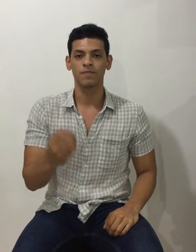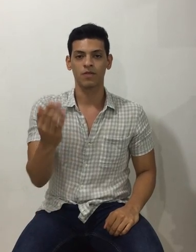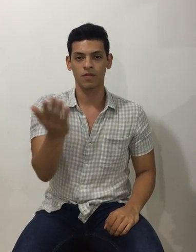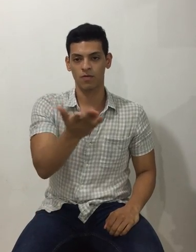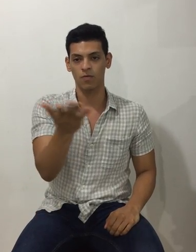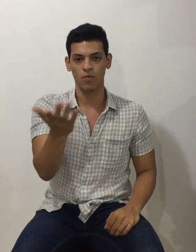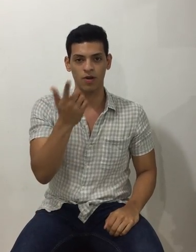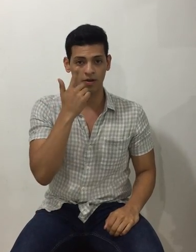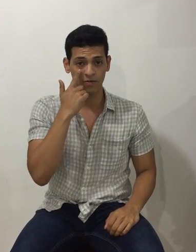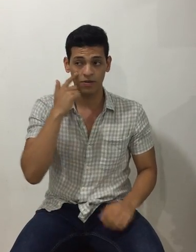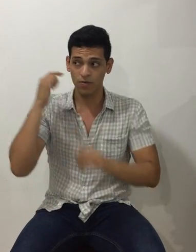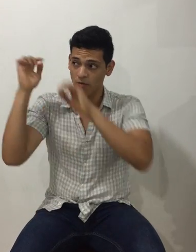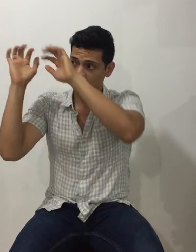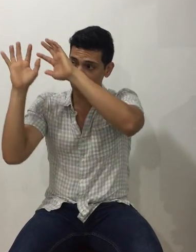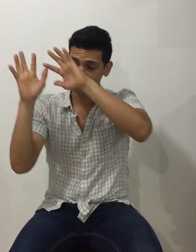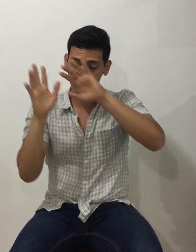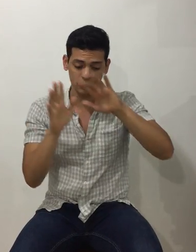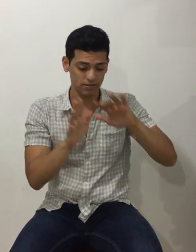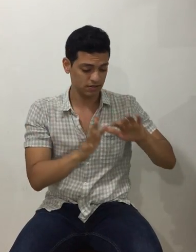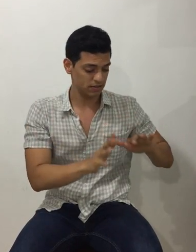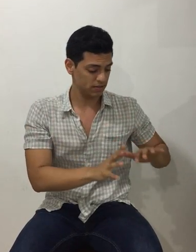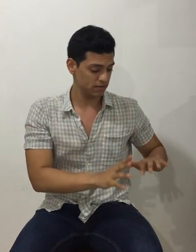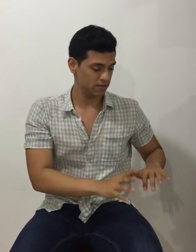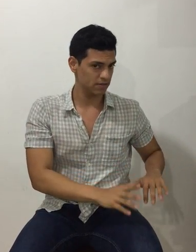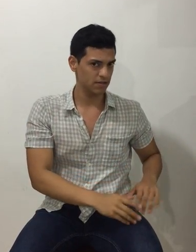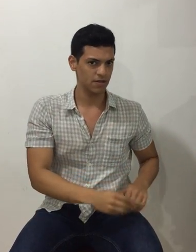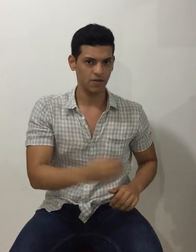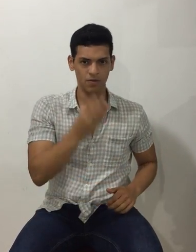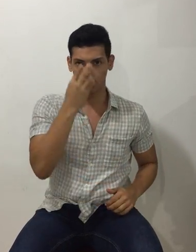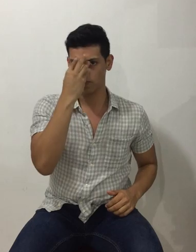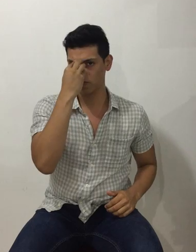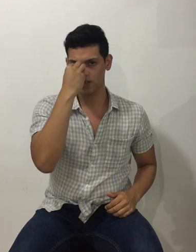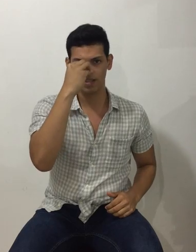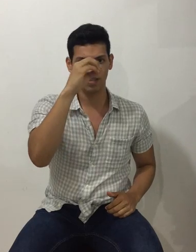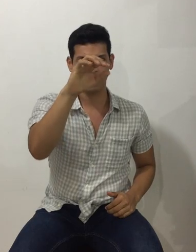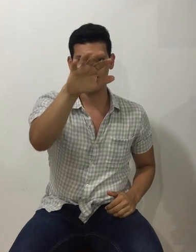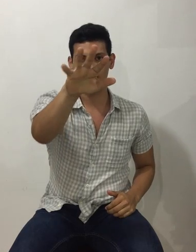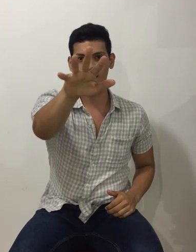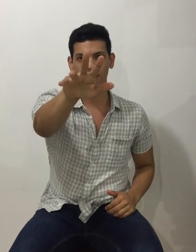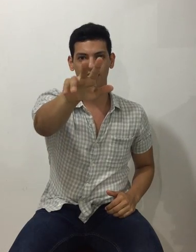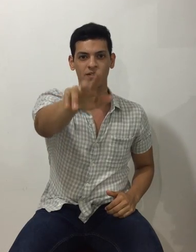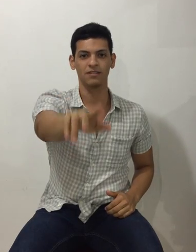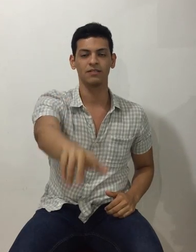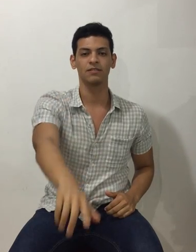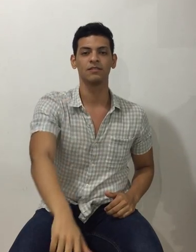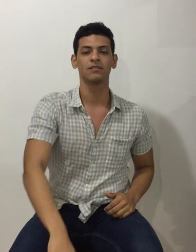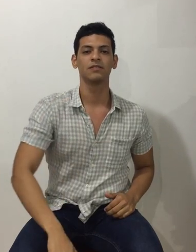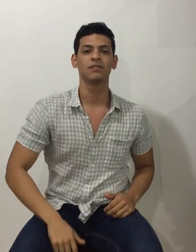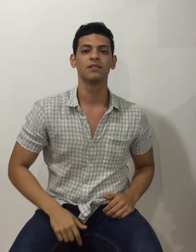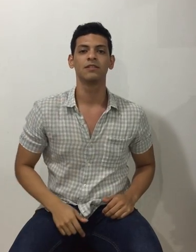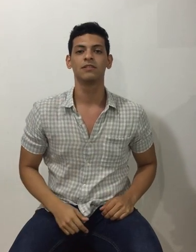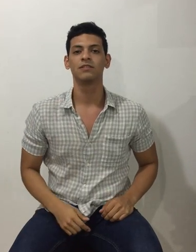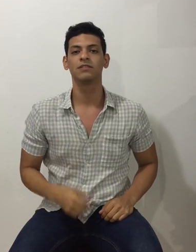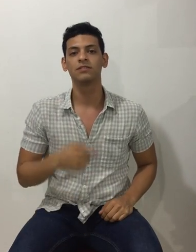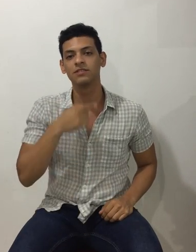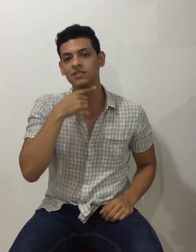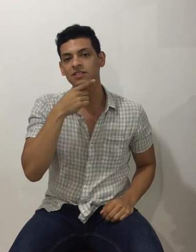What if it rained? We didn't care. She